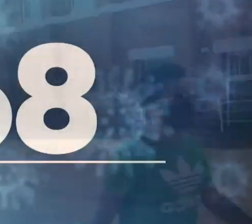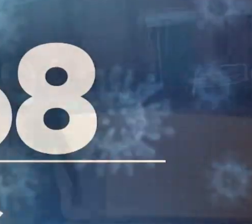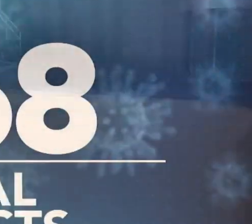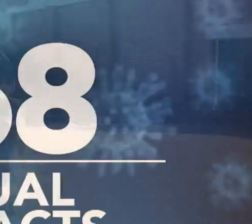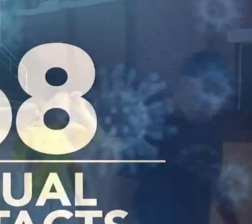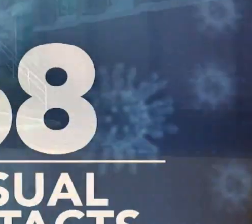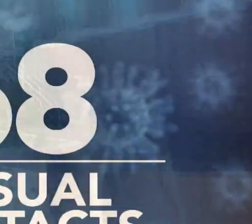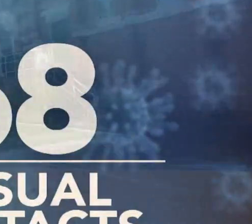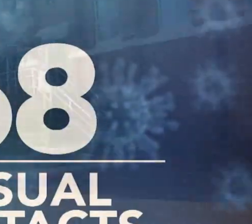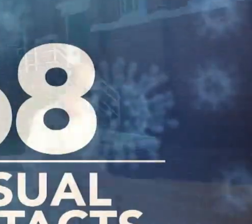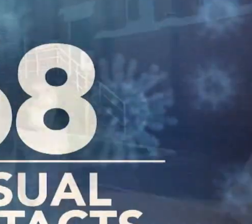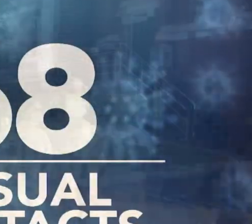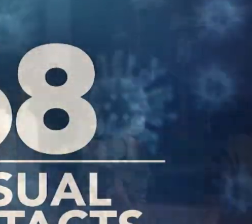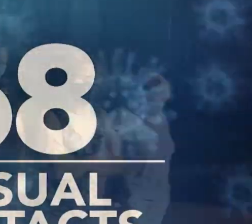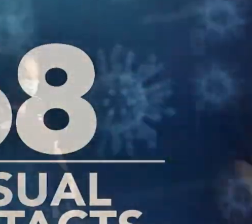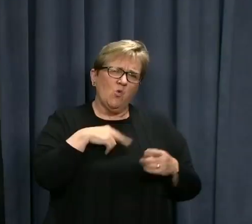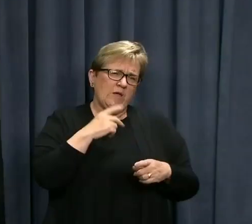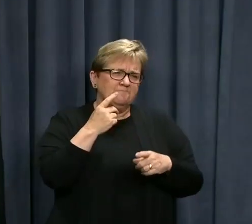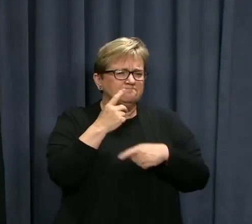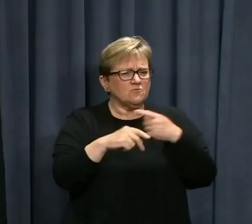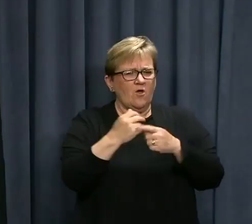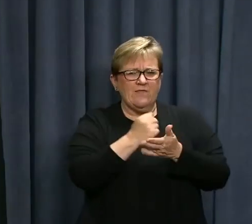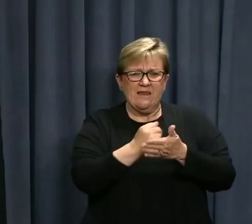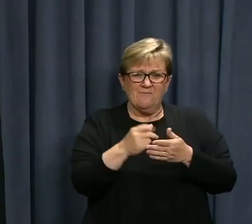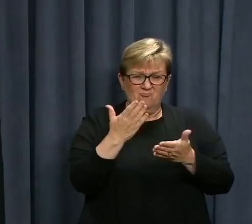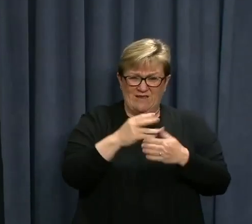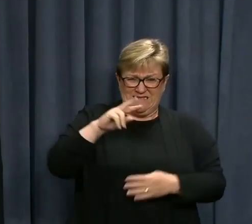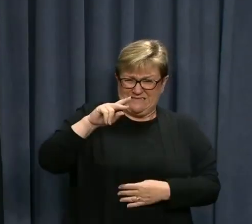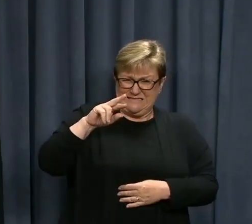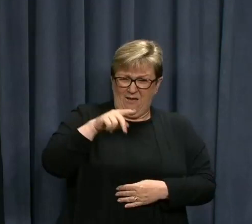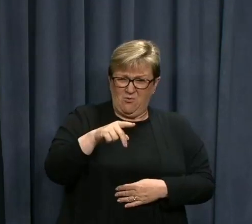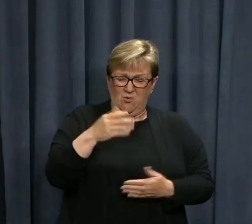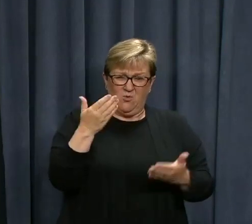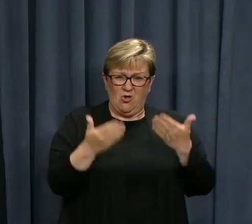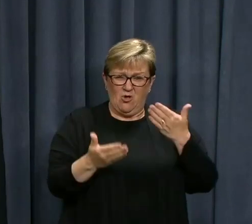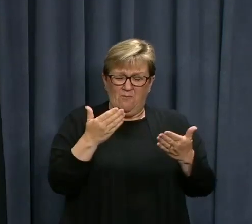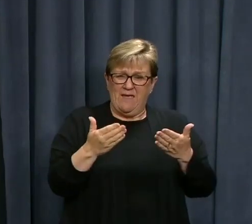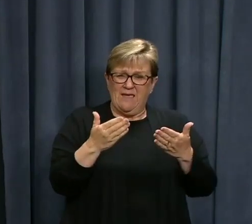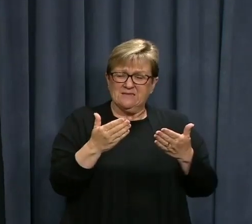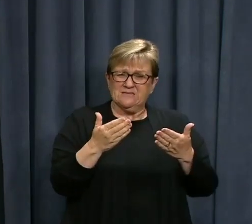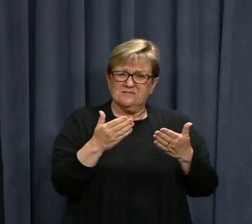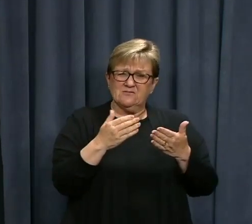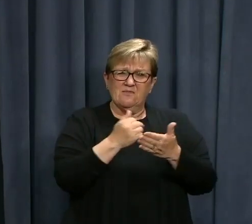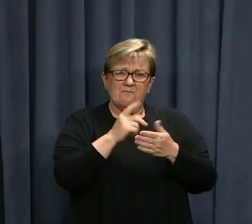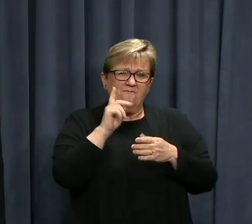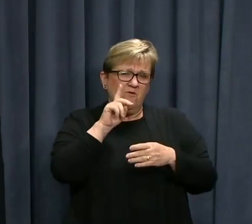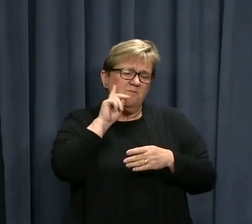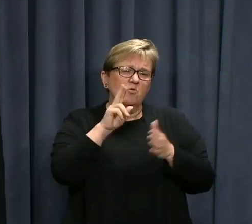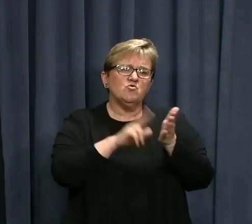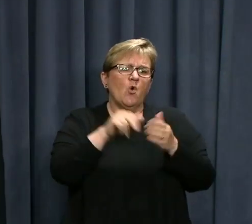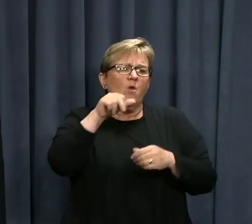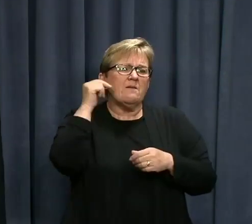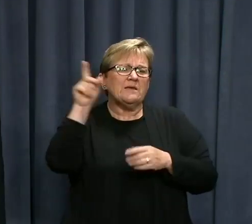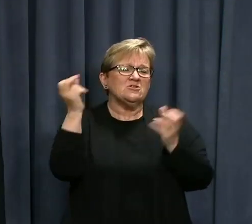Another 68 casual contacts were tested. This is more than double the number of tests completed after the day after the Northern